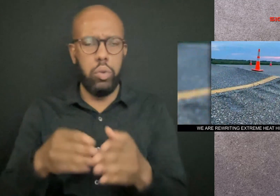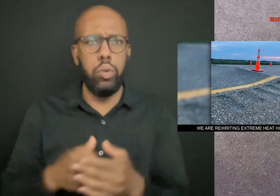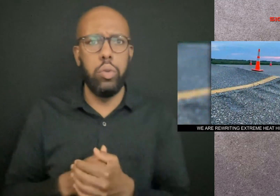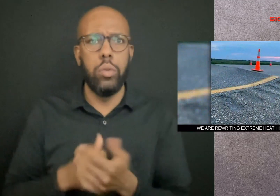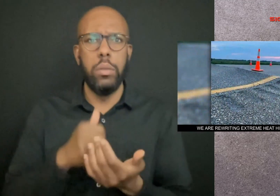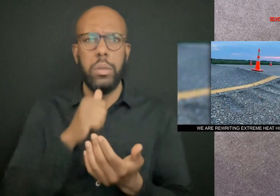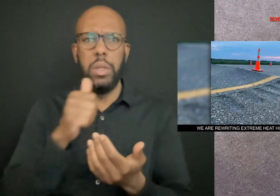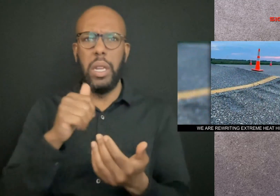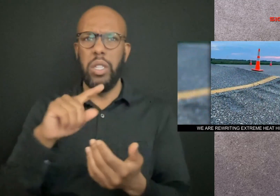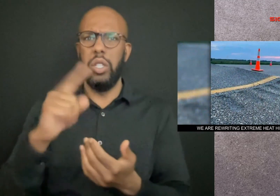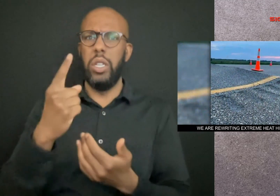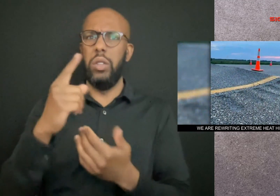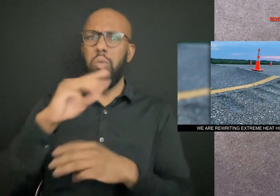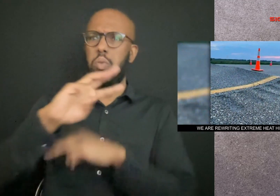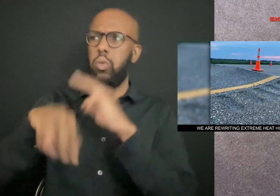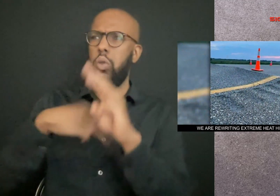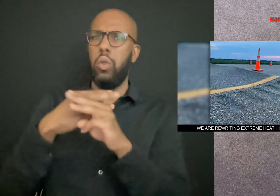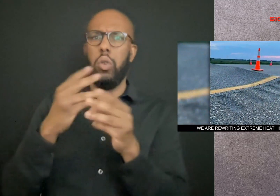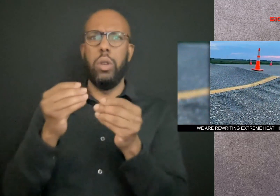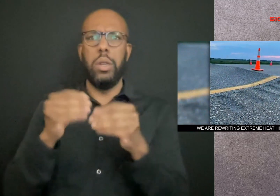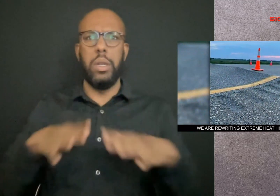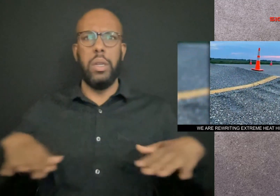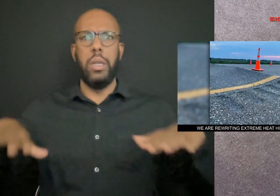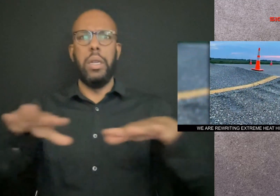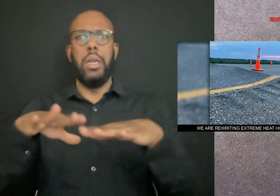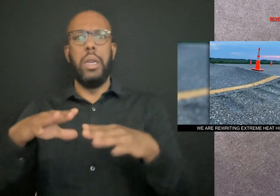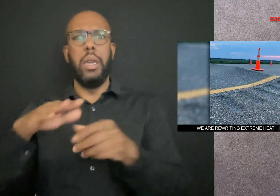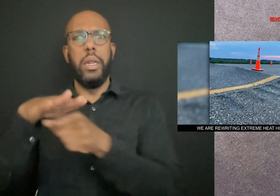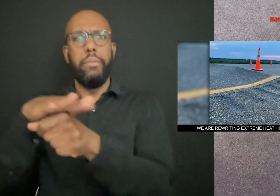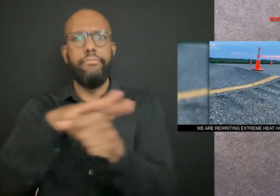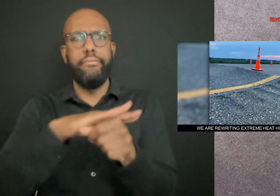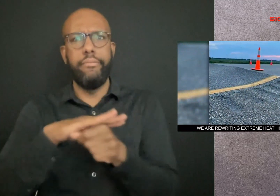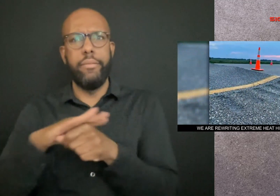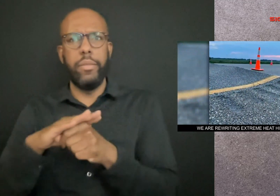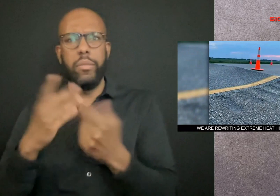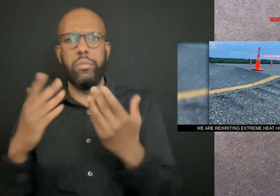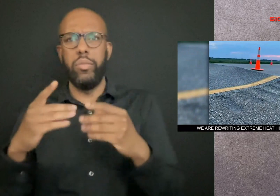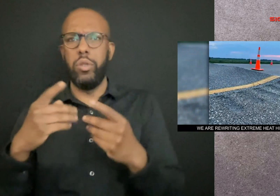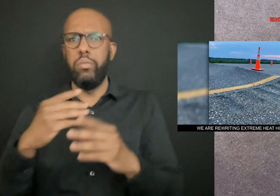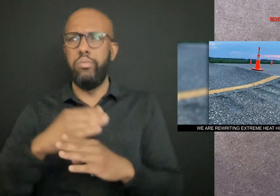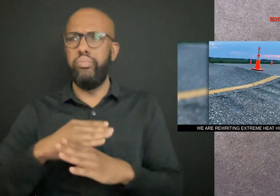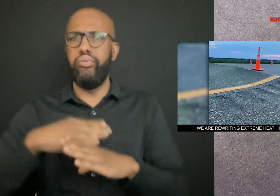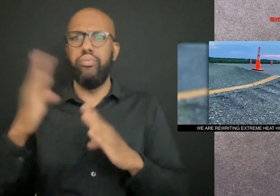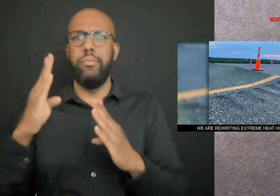And it isn't just the world's land areas that are scorching in the summer heat.